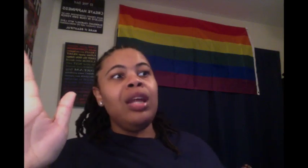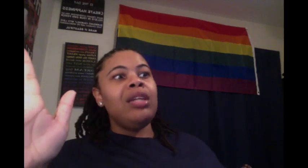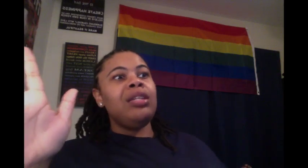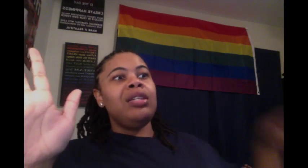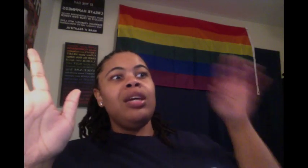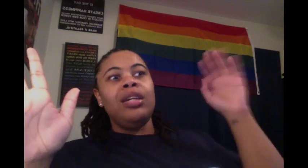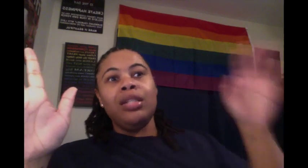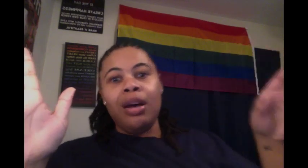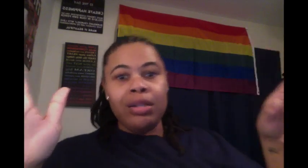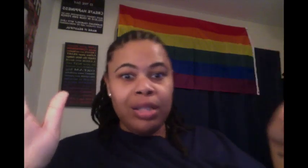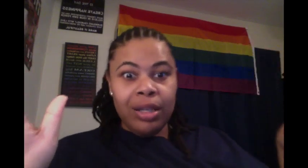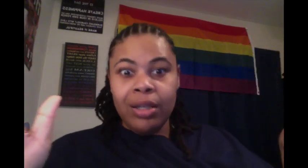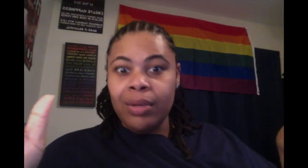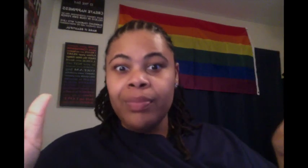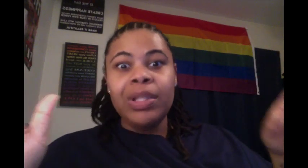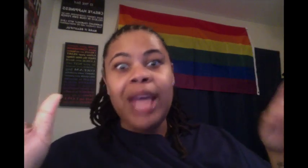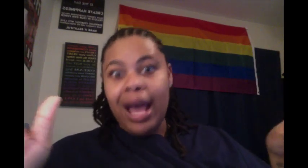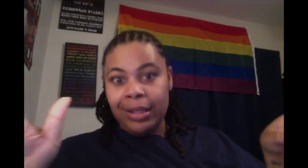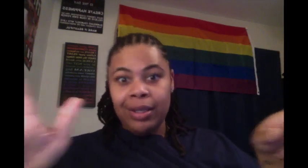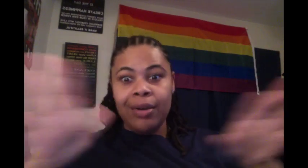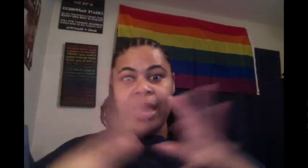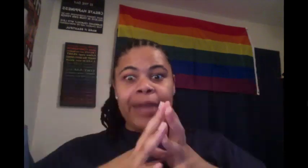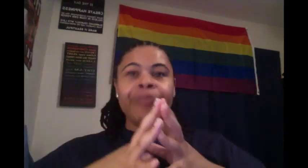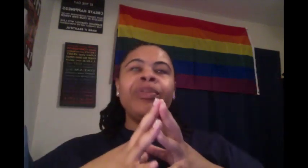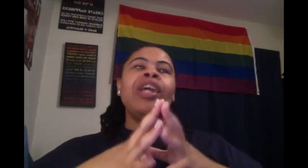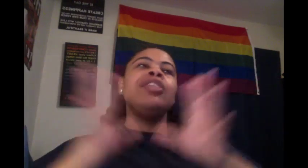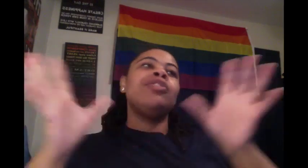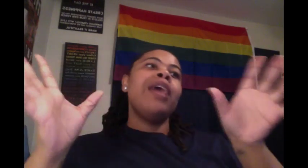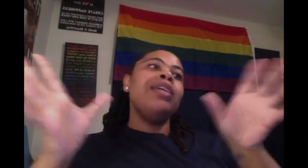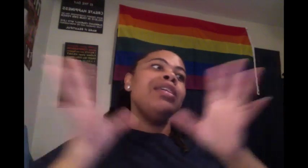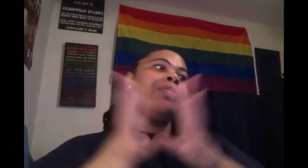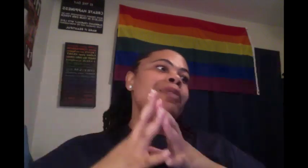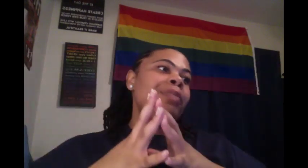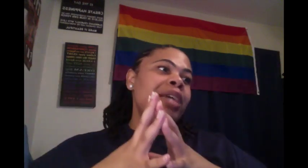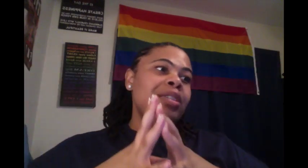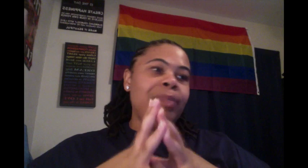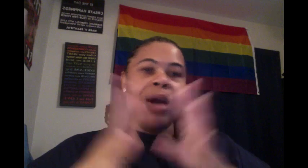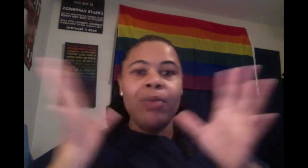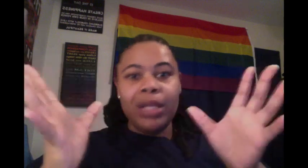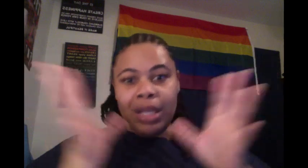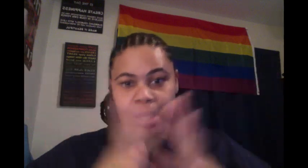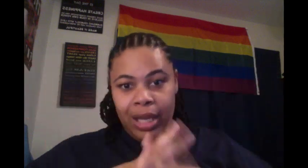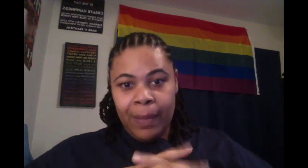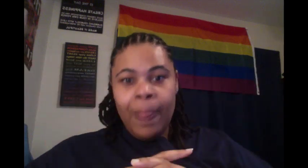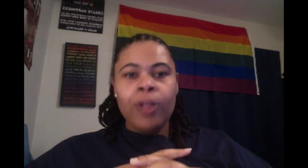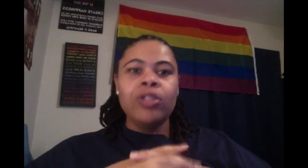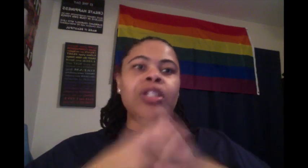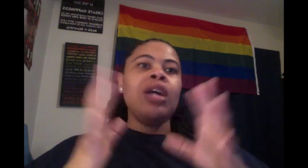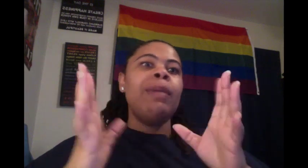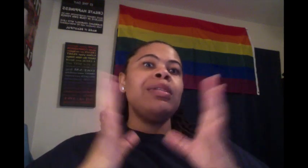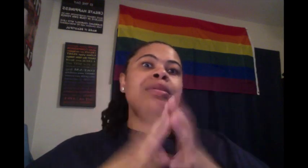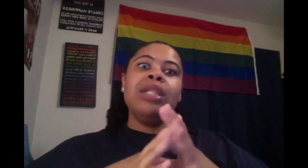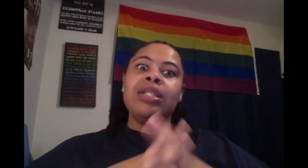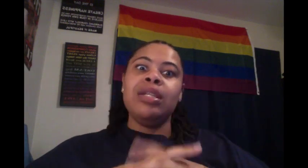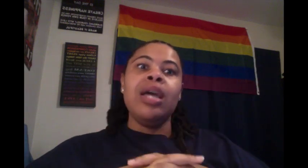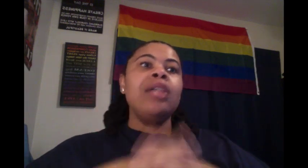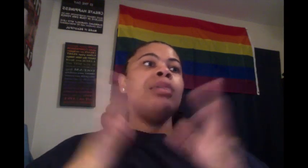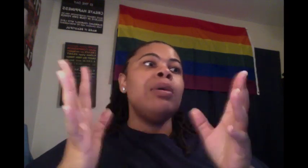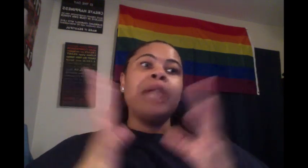Nancy is down there talking to, um, Tapp, okay? Trying to get some information about where the kid at. She talked about something, listen, the most high